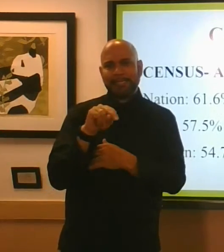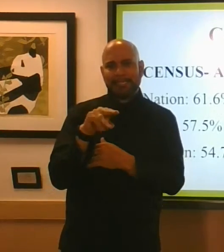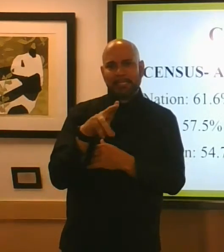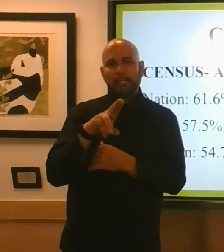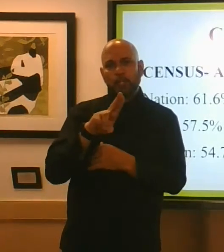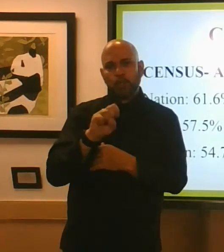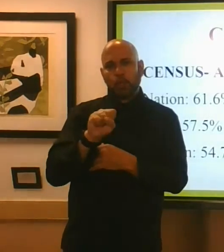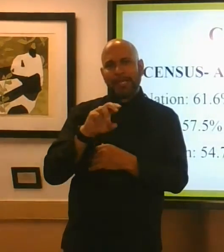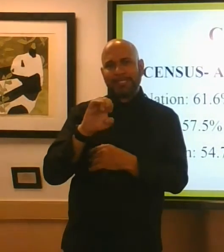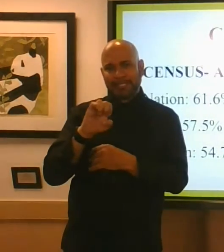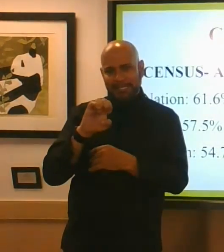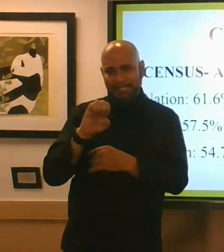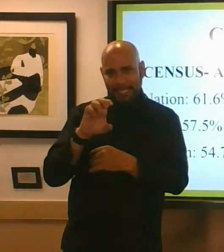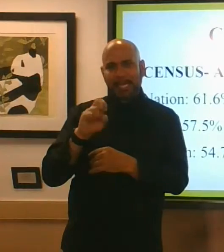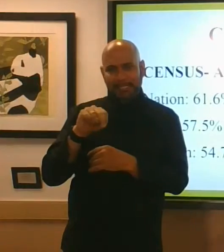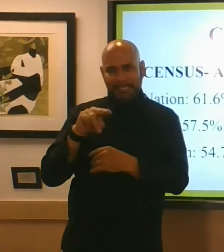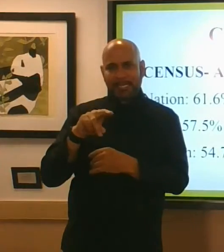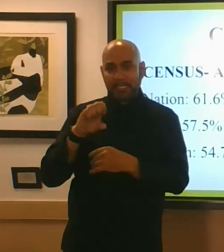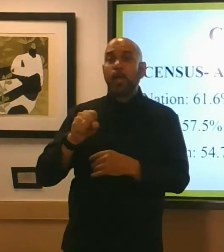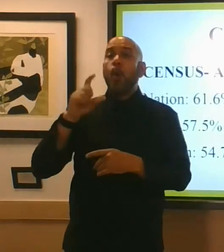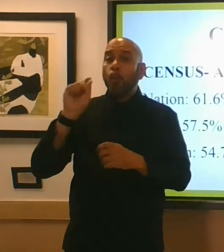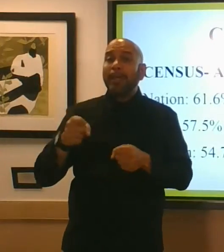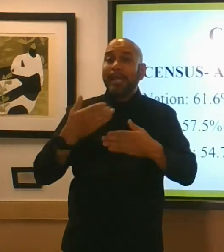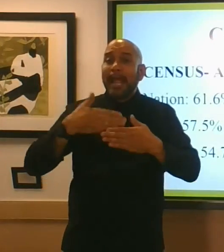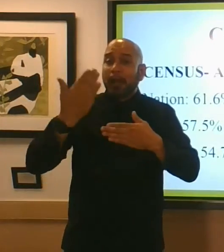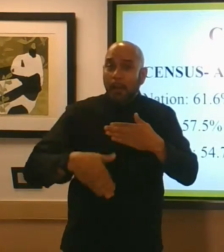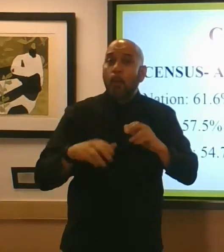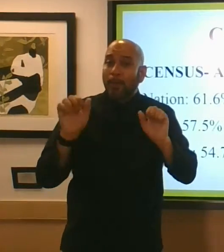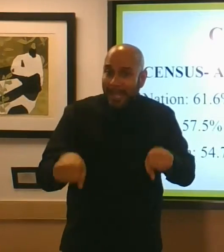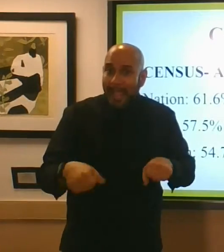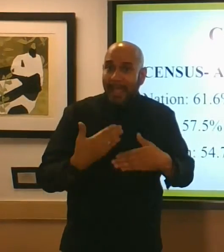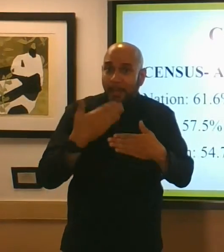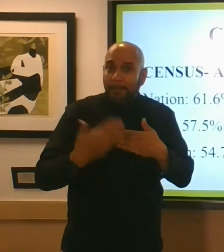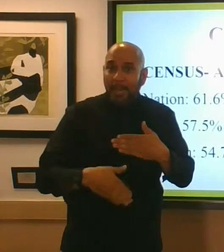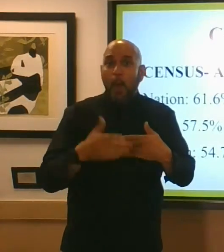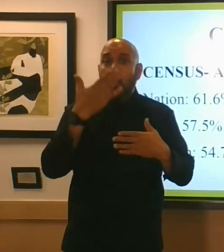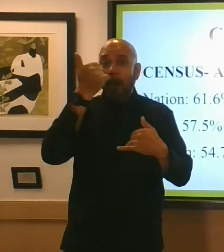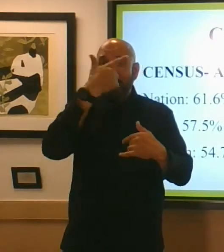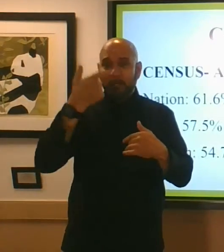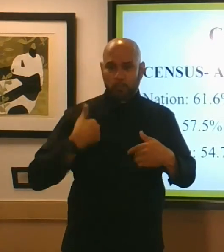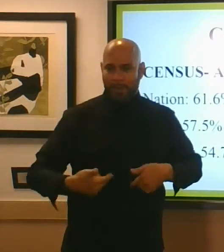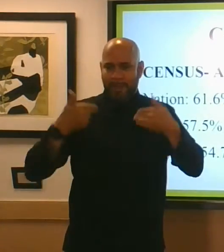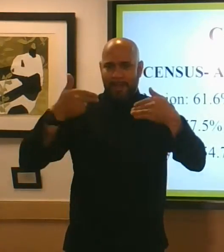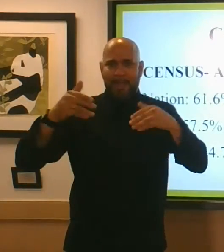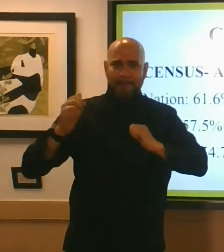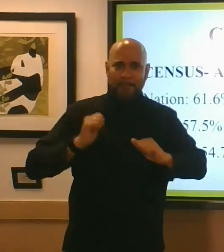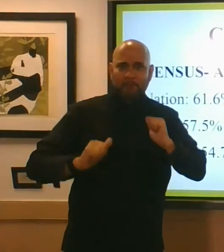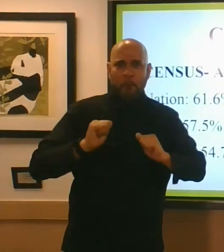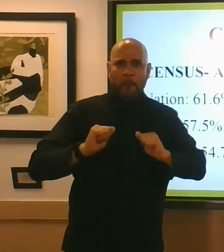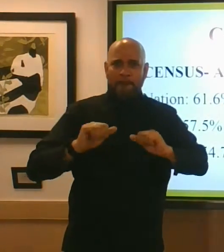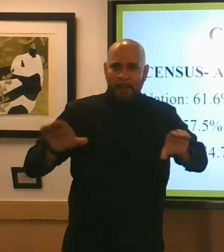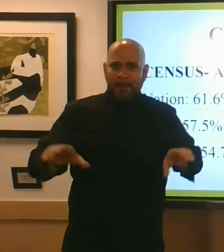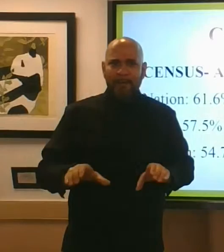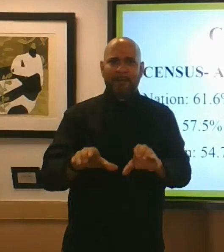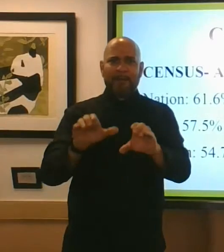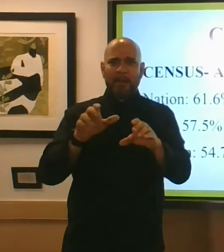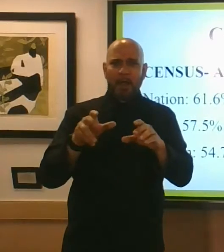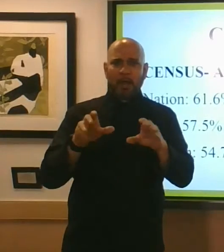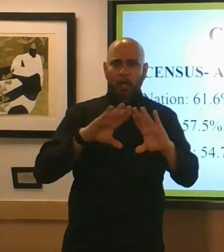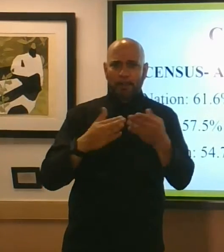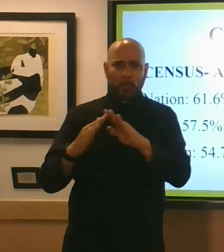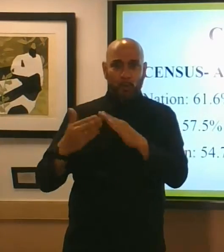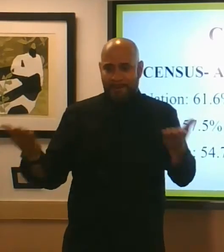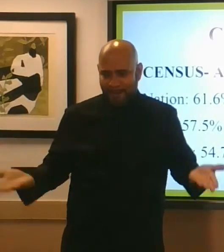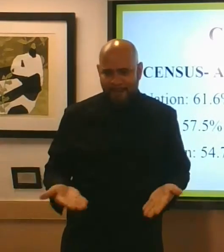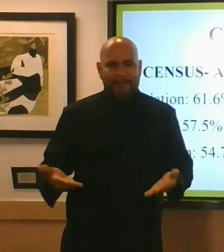and national rate of completion we can do that why because we are a high performing community right here in clayton county county public schools